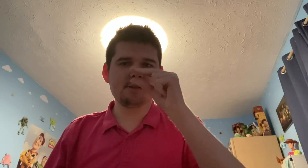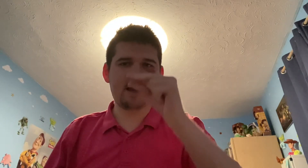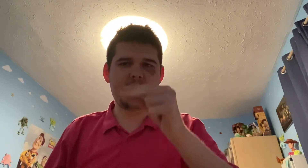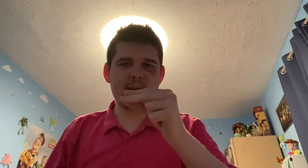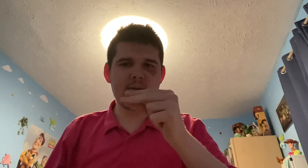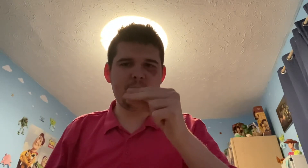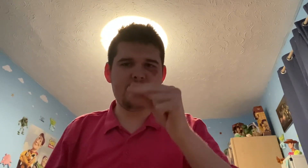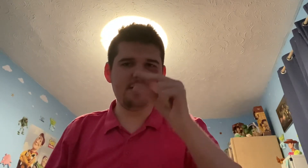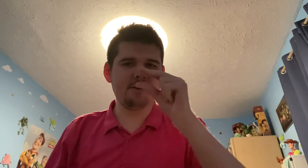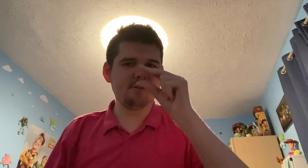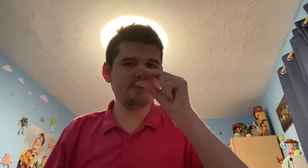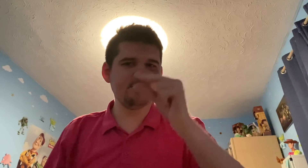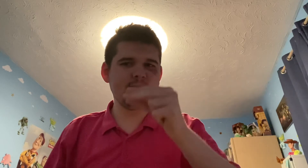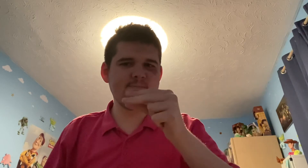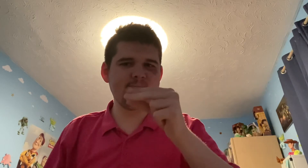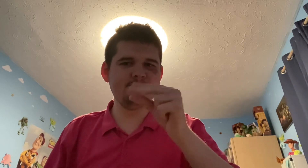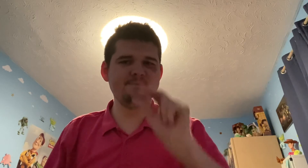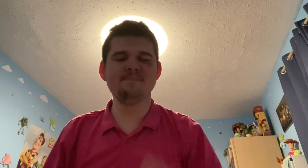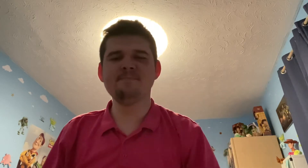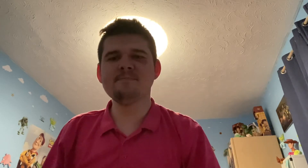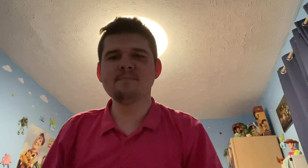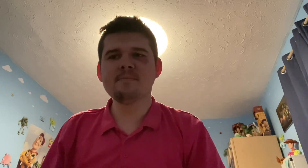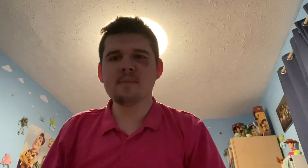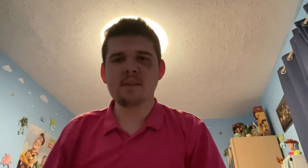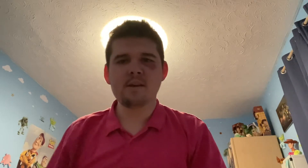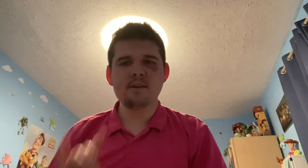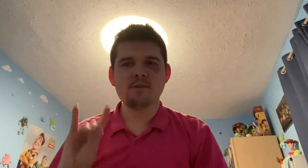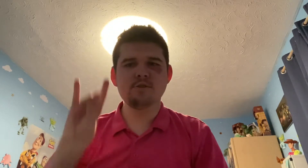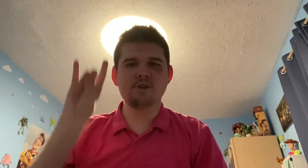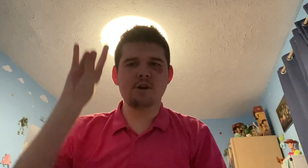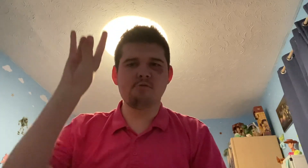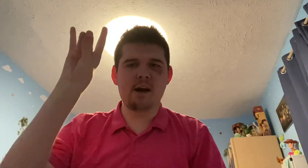tapirs, giraffe,